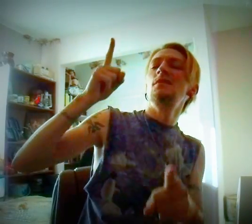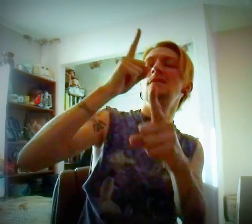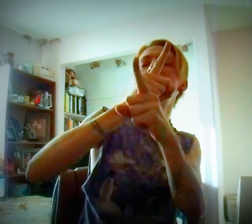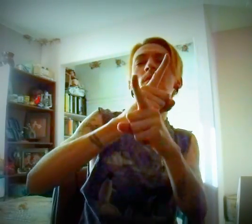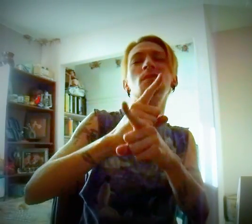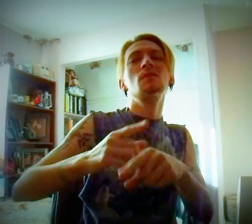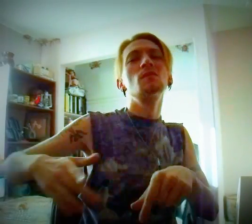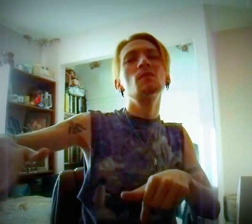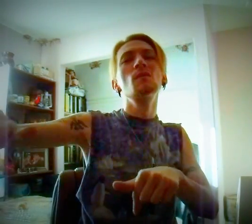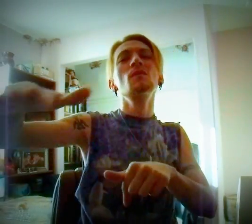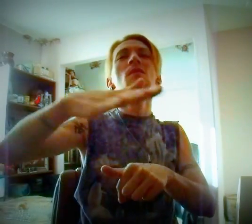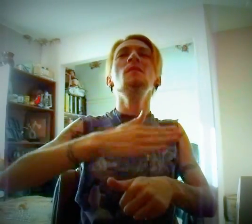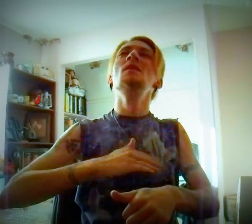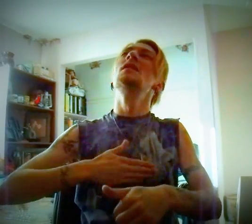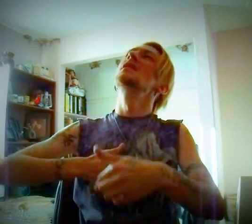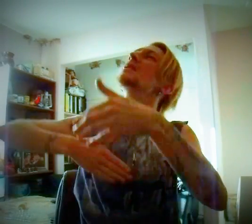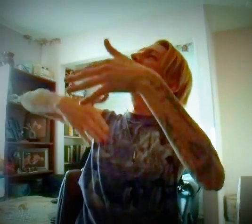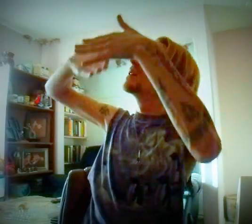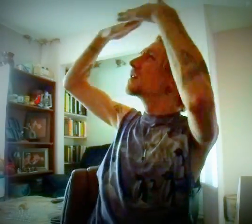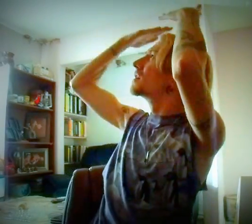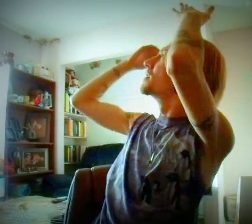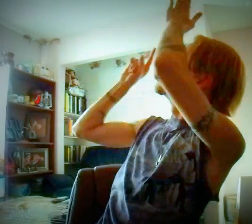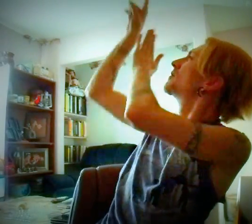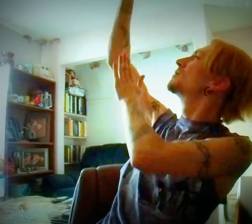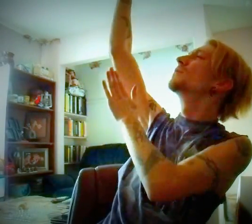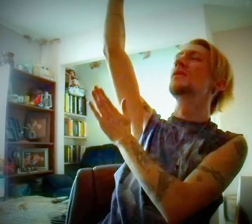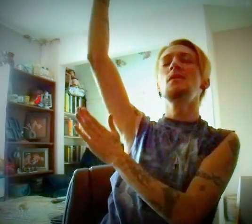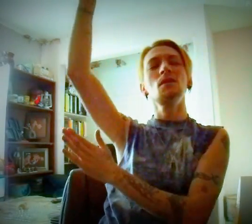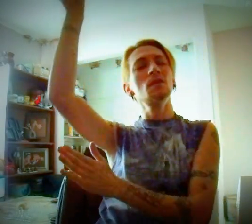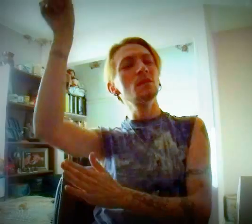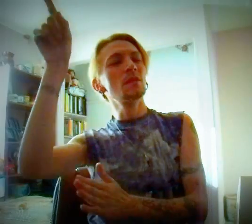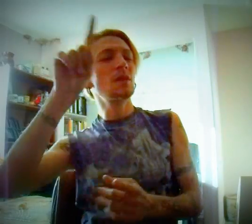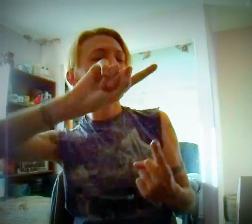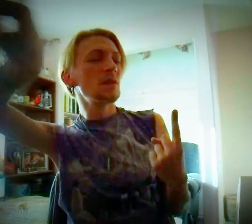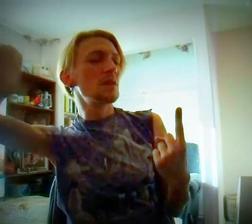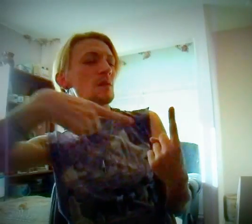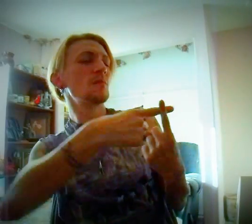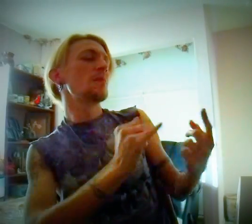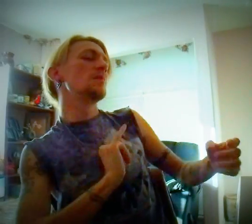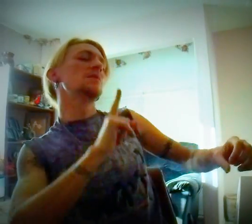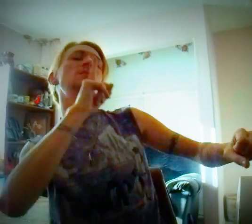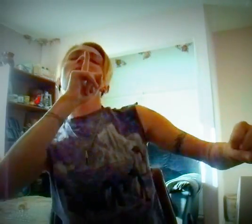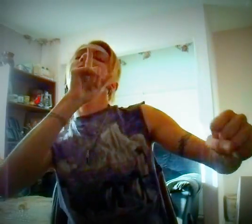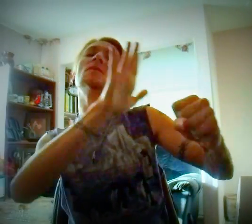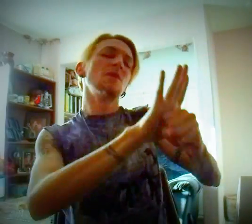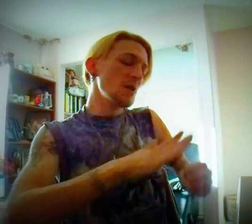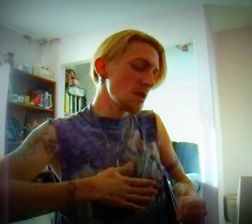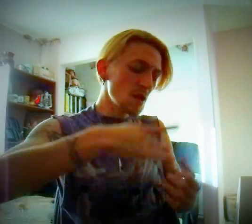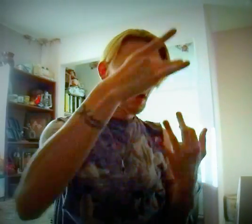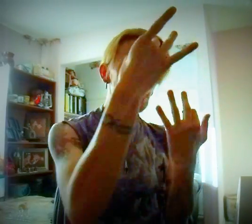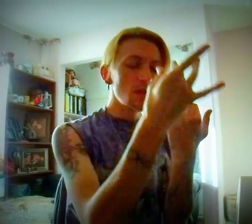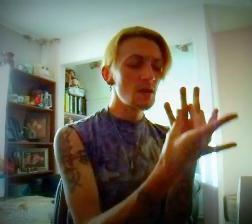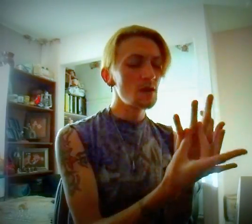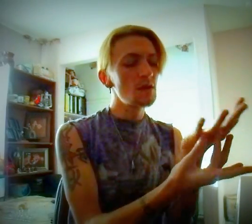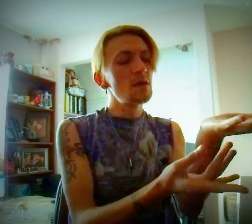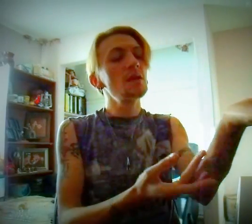over my head And when I promised my hat He